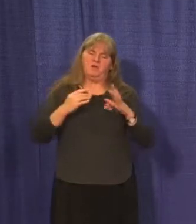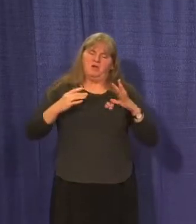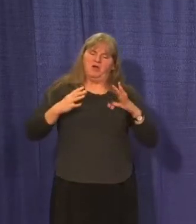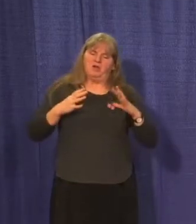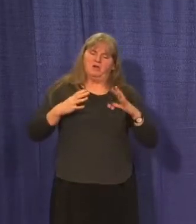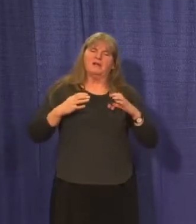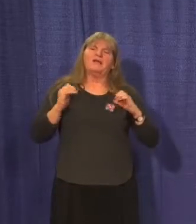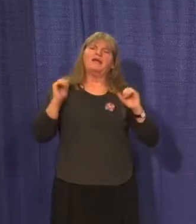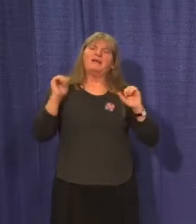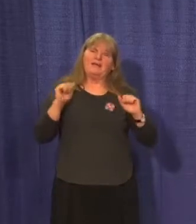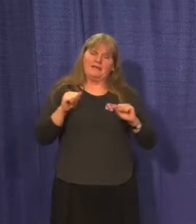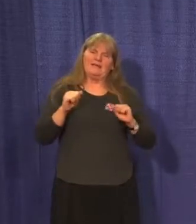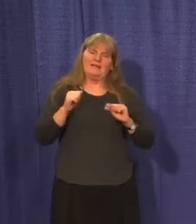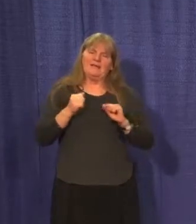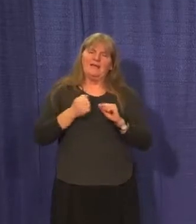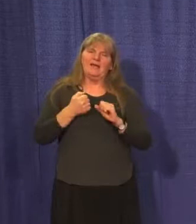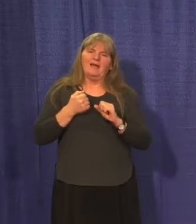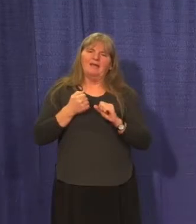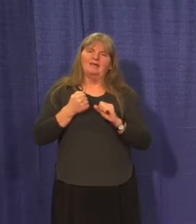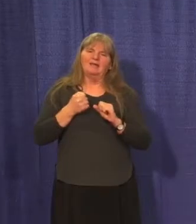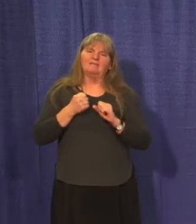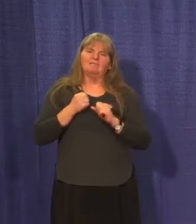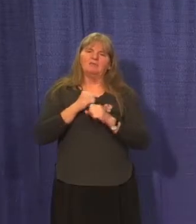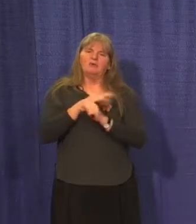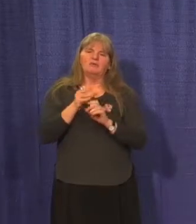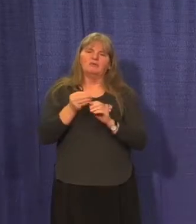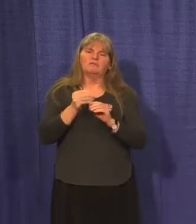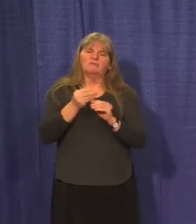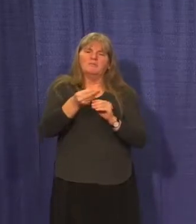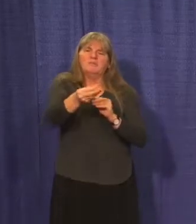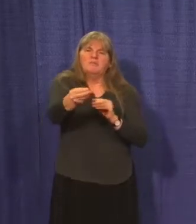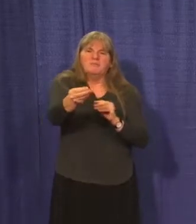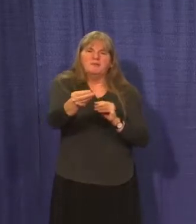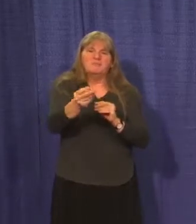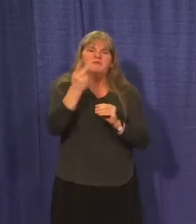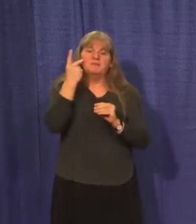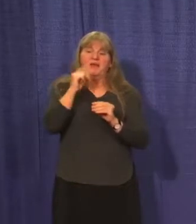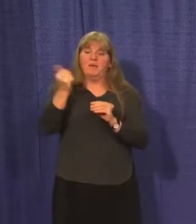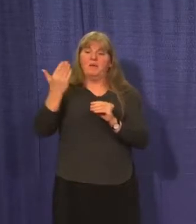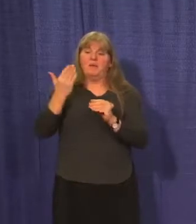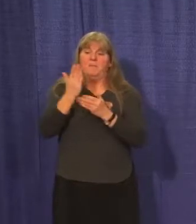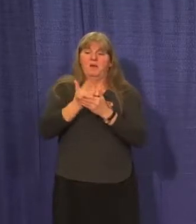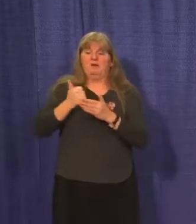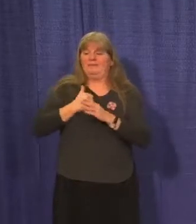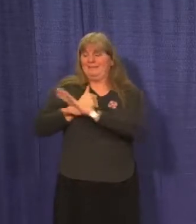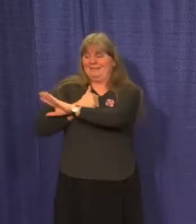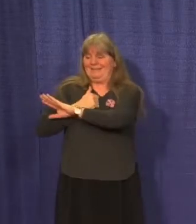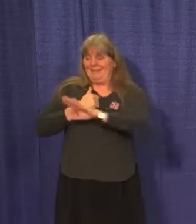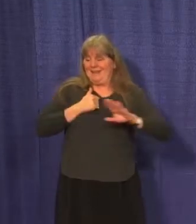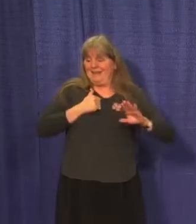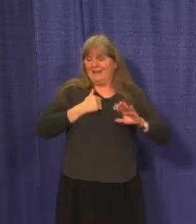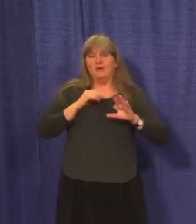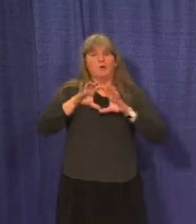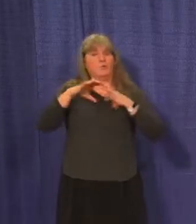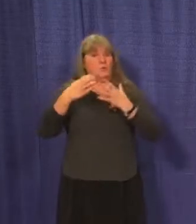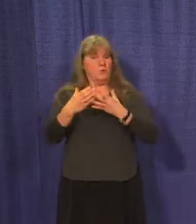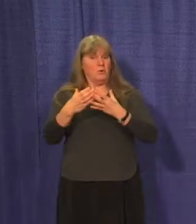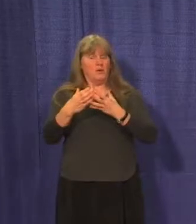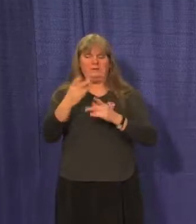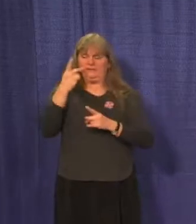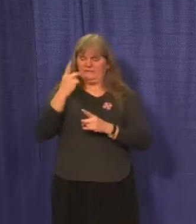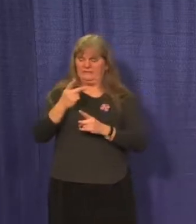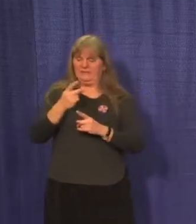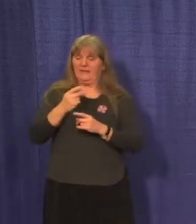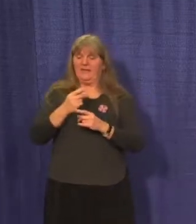potential to fuel virus transmission. Repeatedly, in other parts of the country or parts of the globe, we